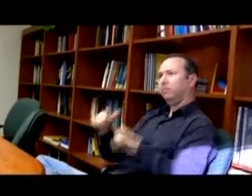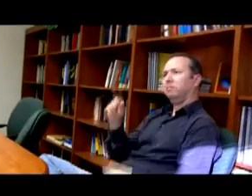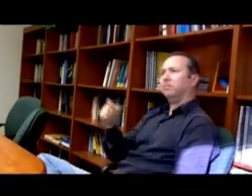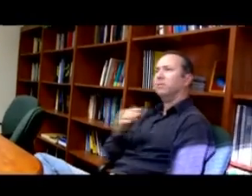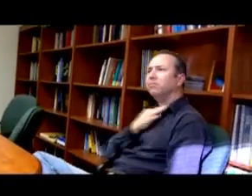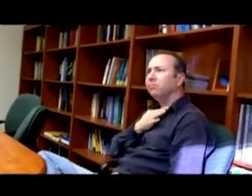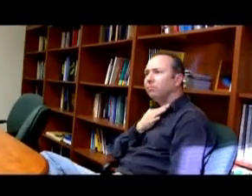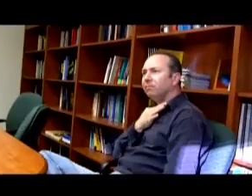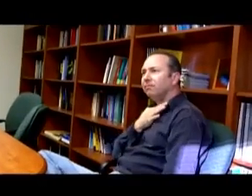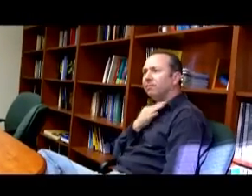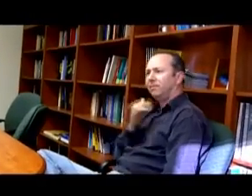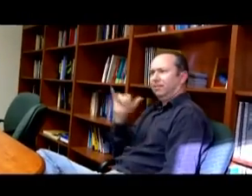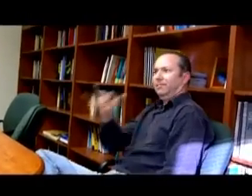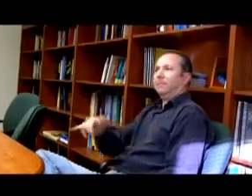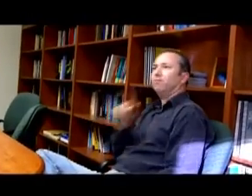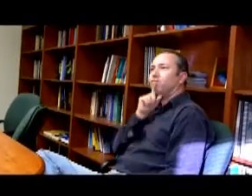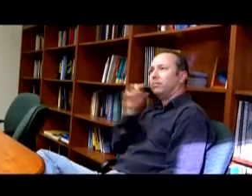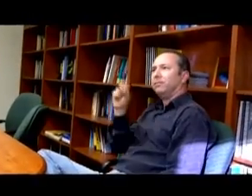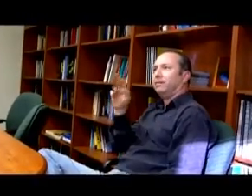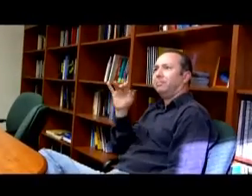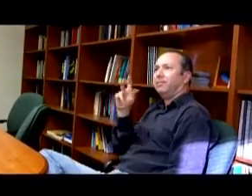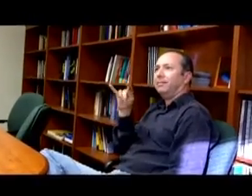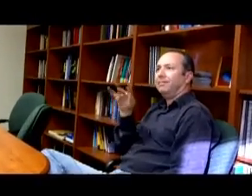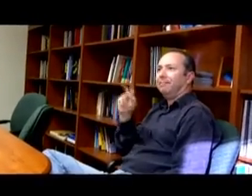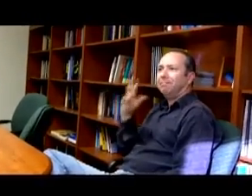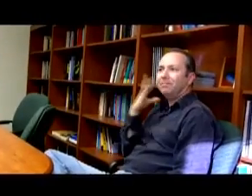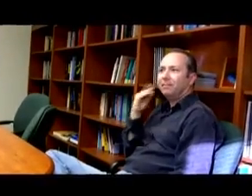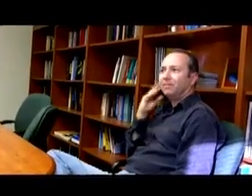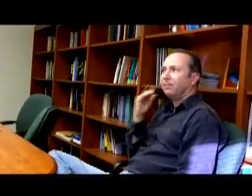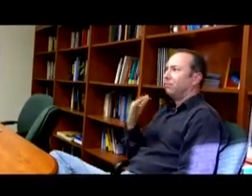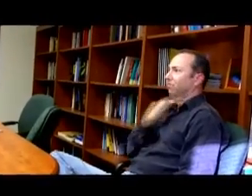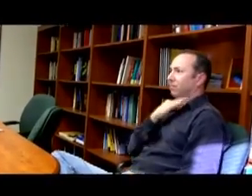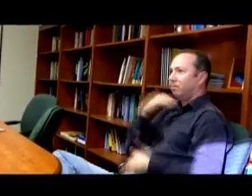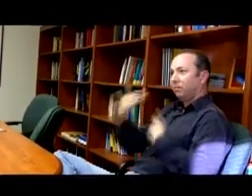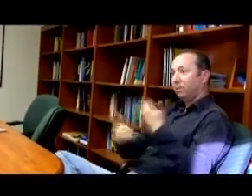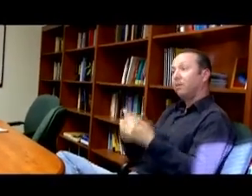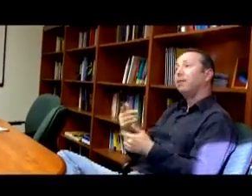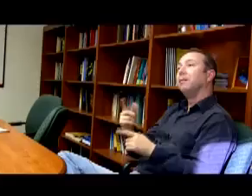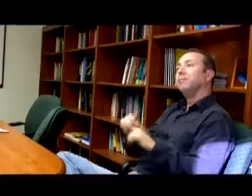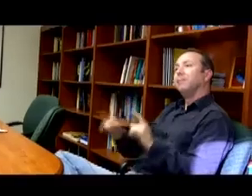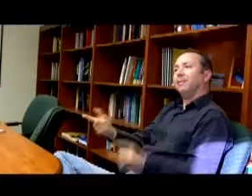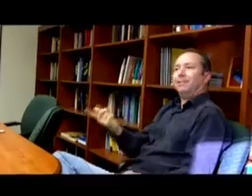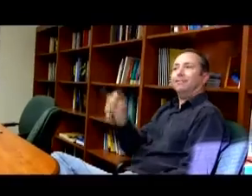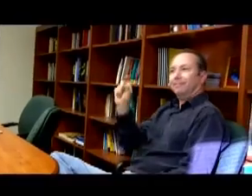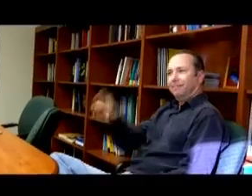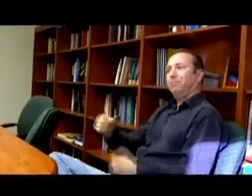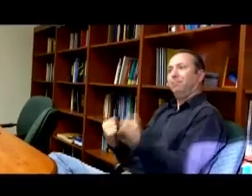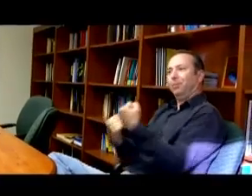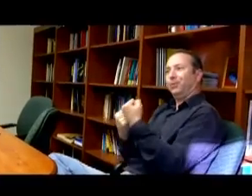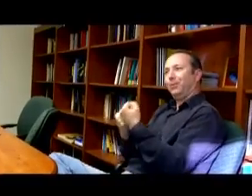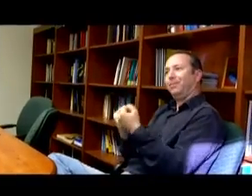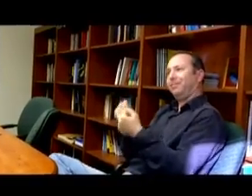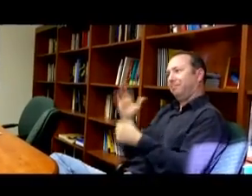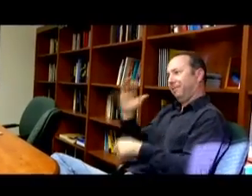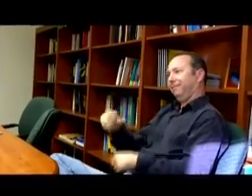Well, I think the thing about science is, first of all, you have to be curious, right? You have to have some subjective experiences,